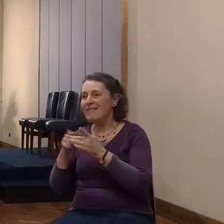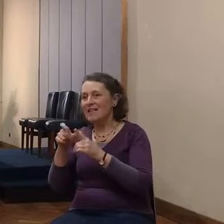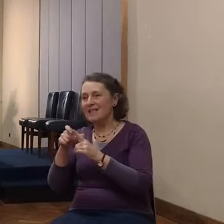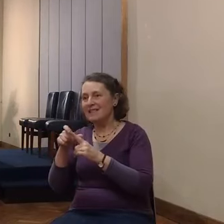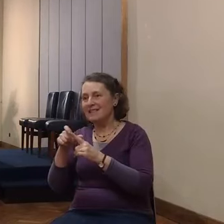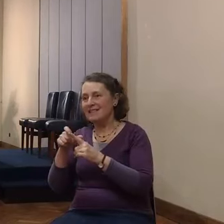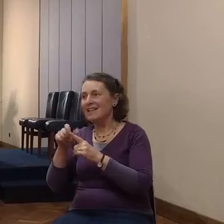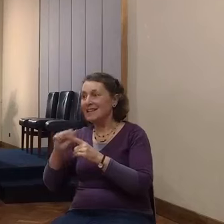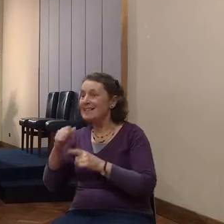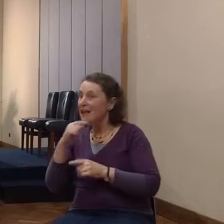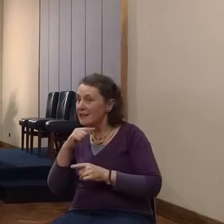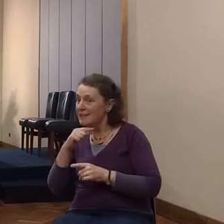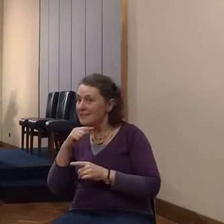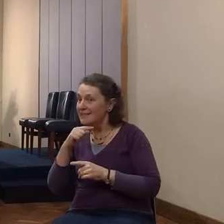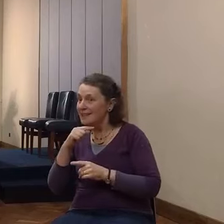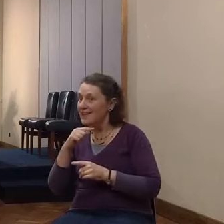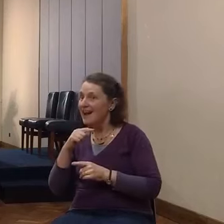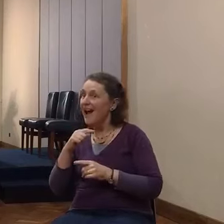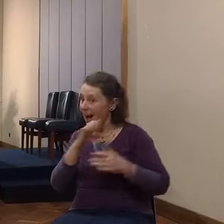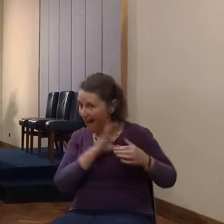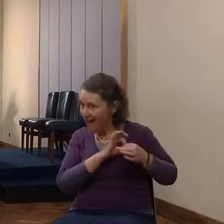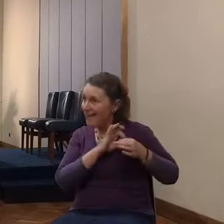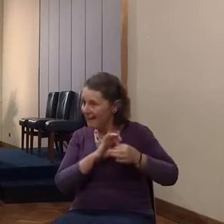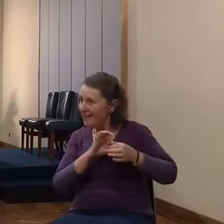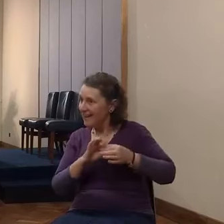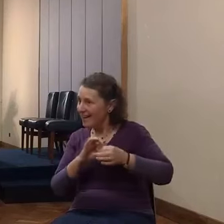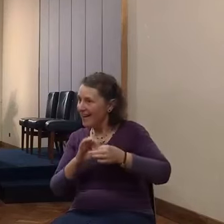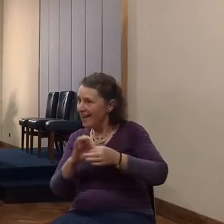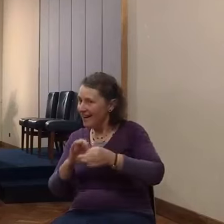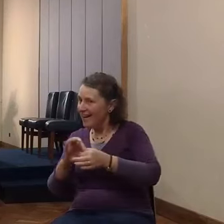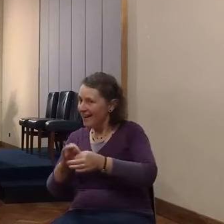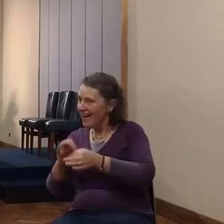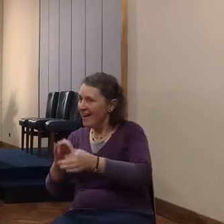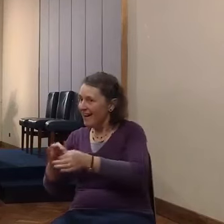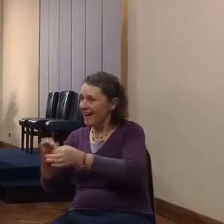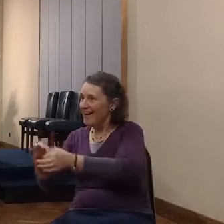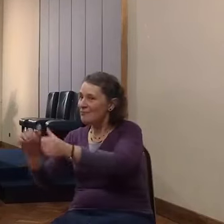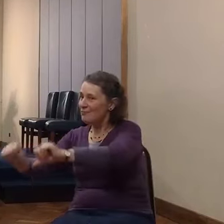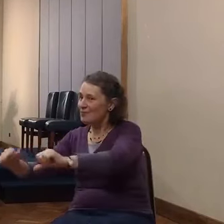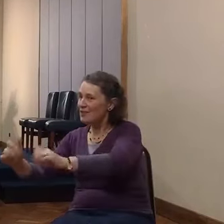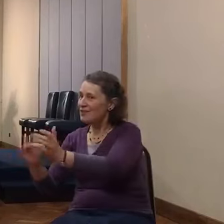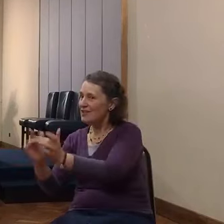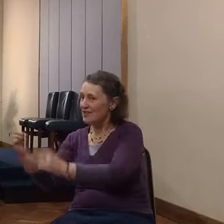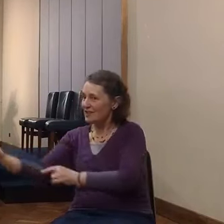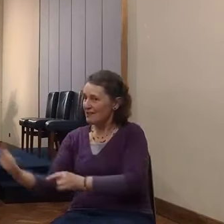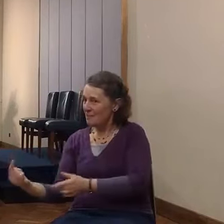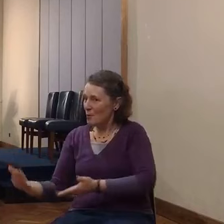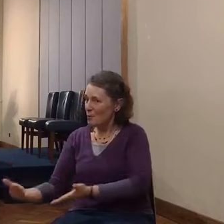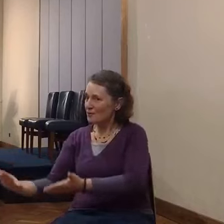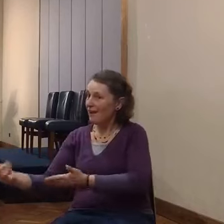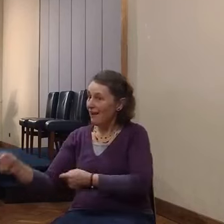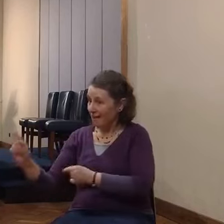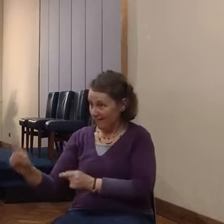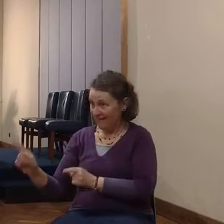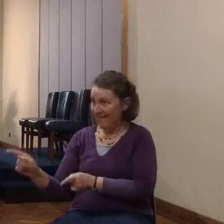got the royal bloodline all the way to the same remarkable, isn't it?